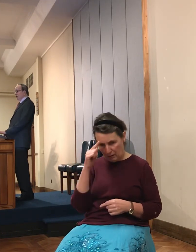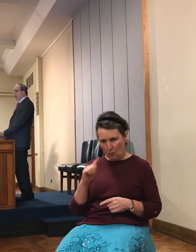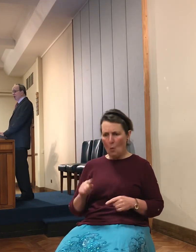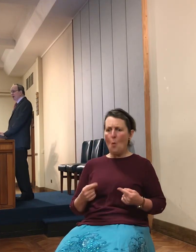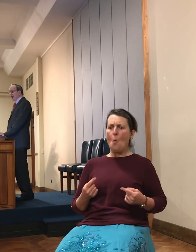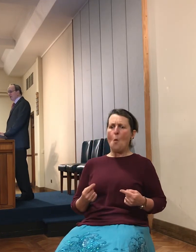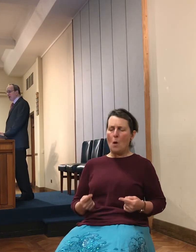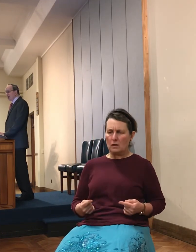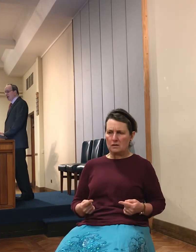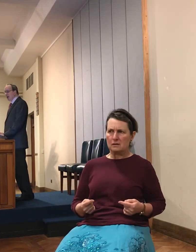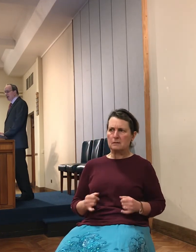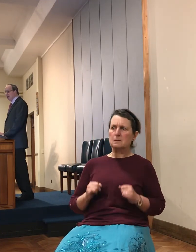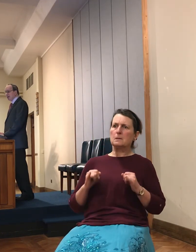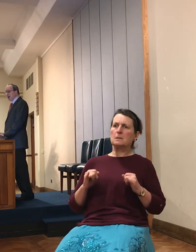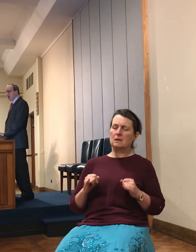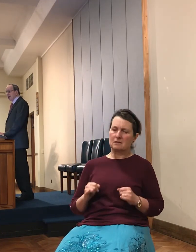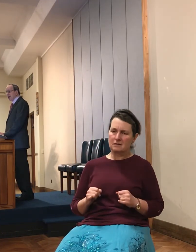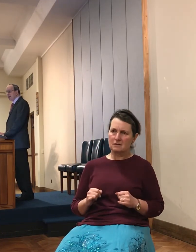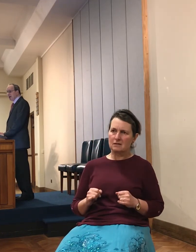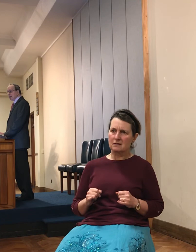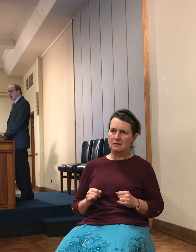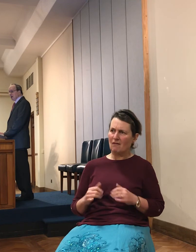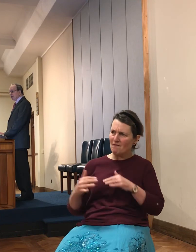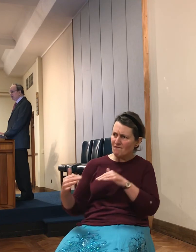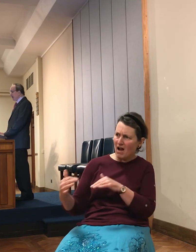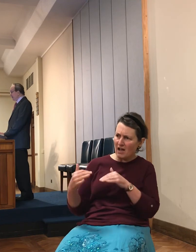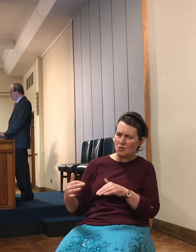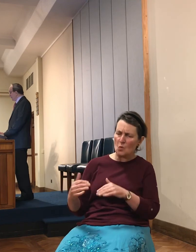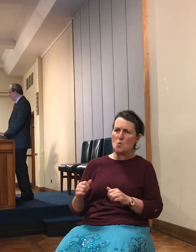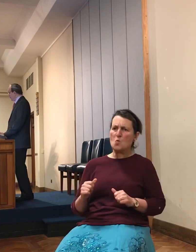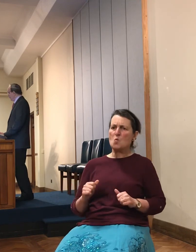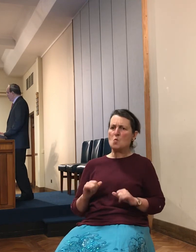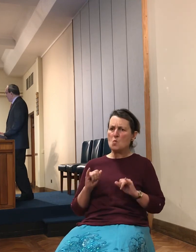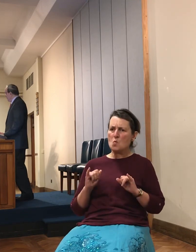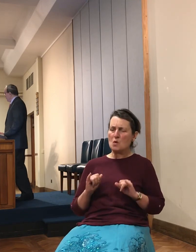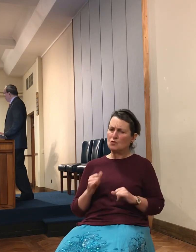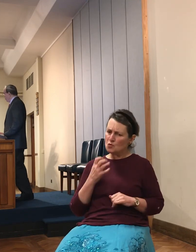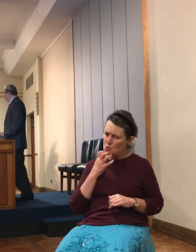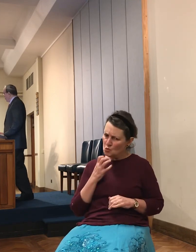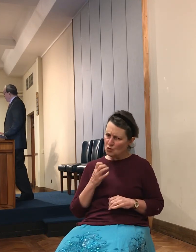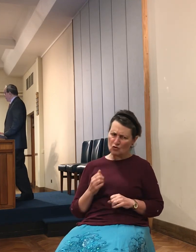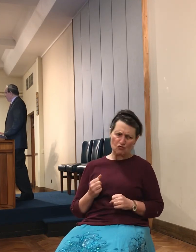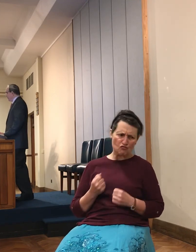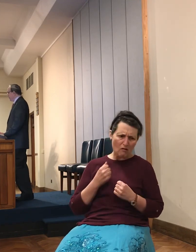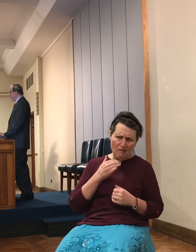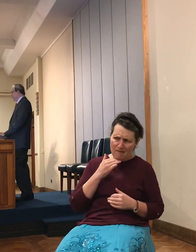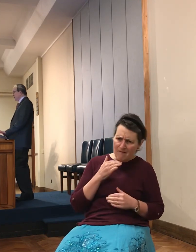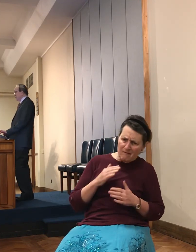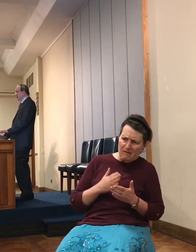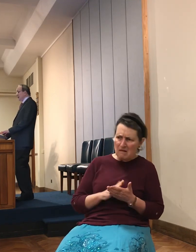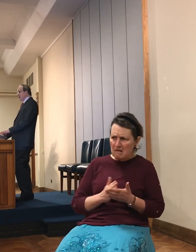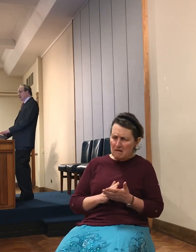They've always had misgivings about whether Israel is really strong enough for all this.